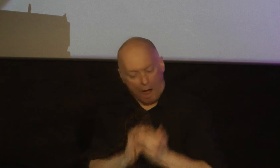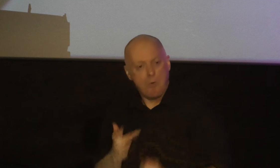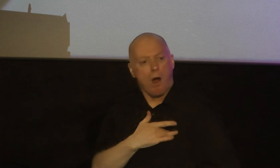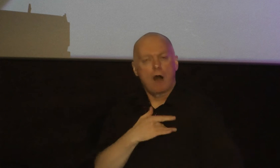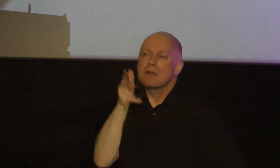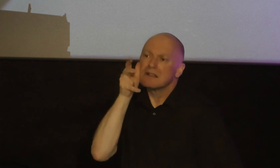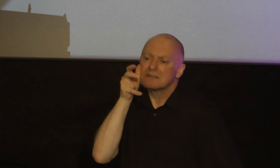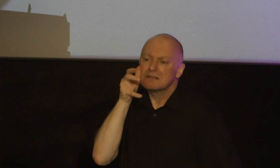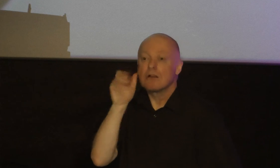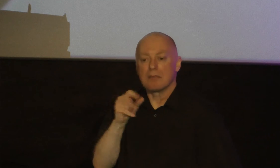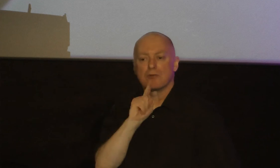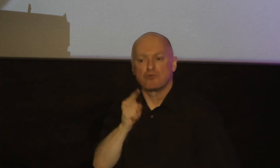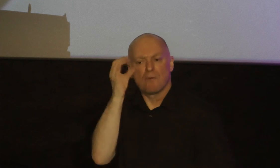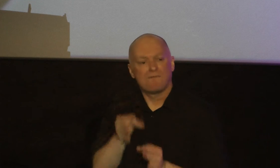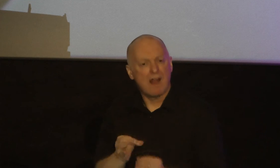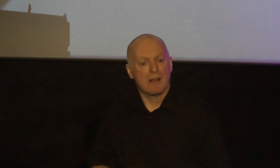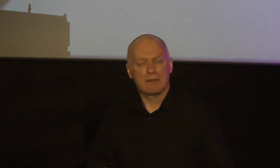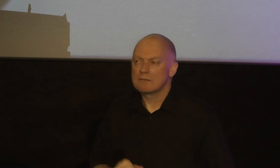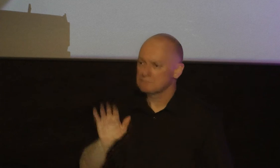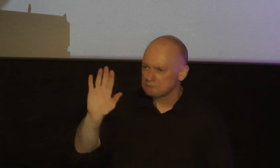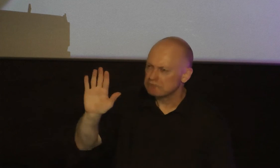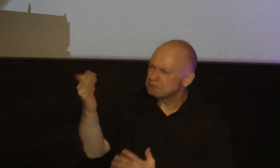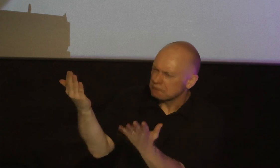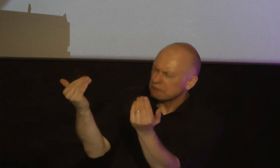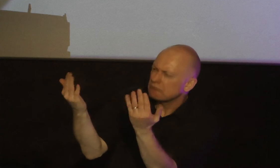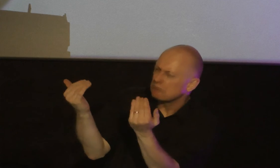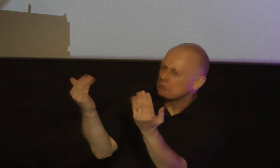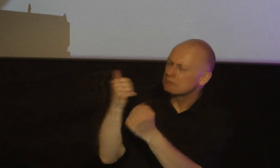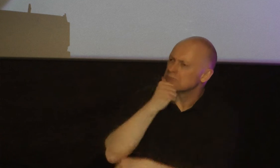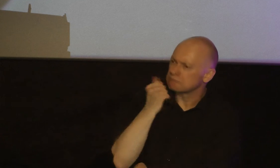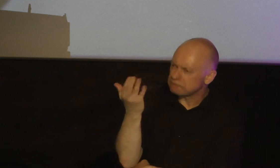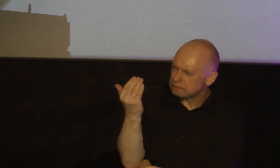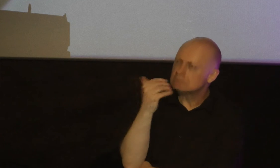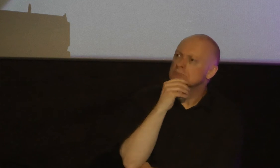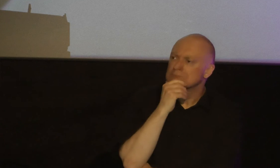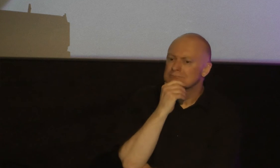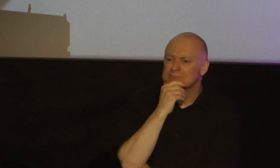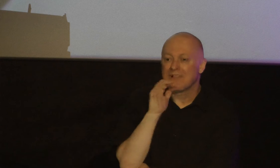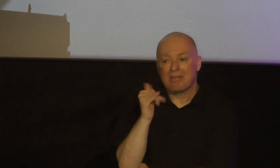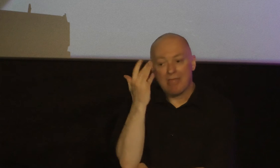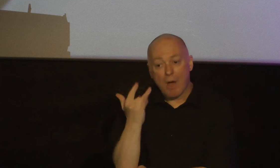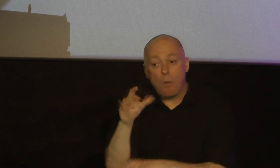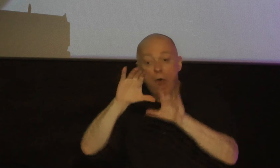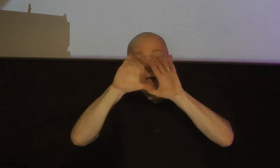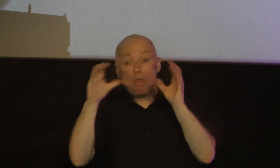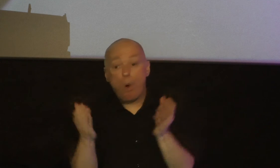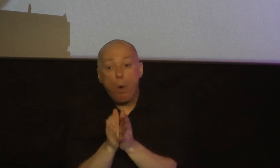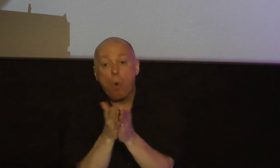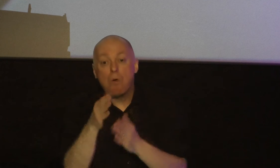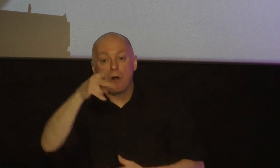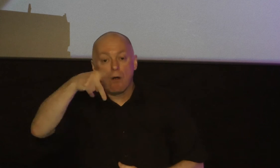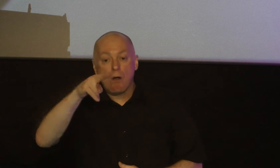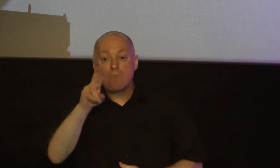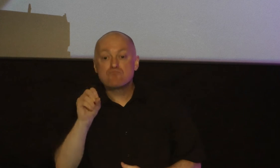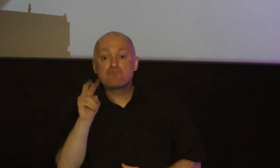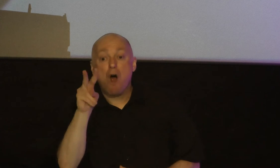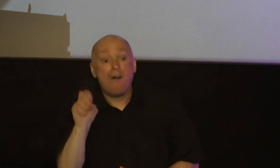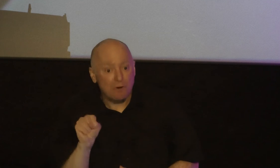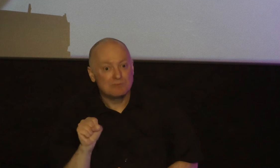quickly and to speak slowly that's why the entire book of Proverbs is riddled with the exhortation